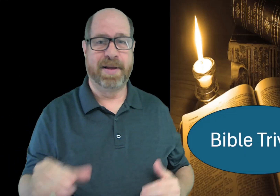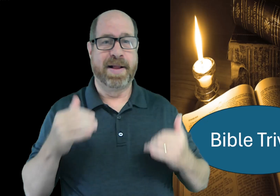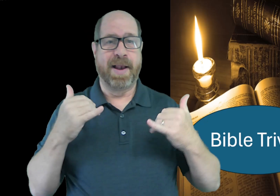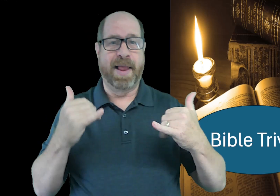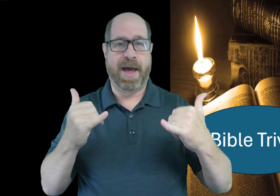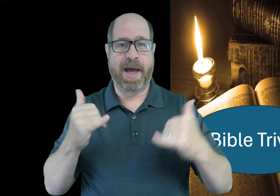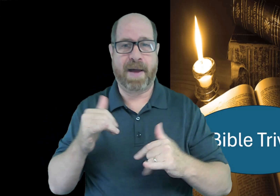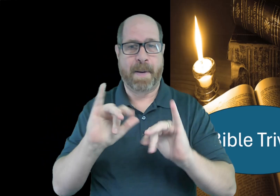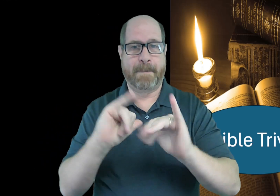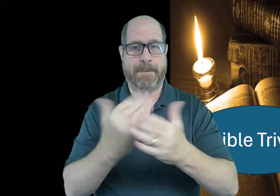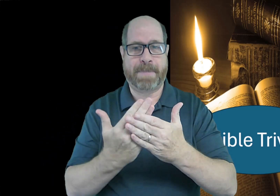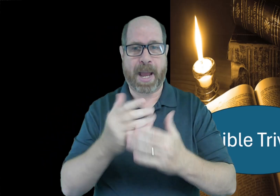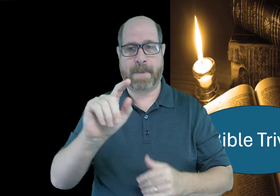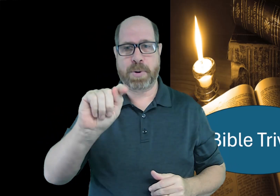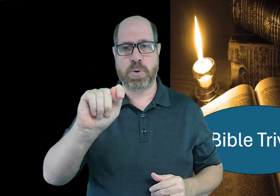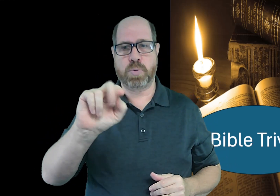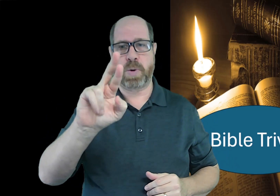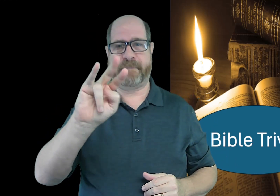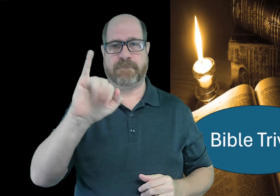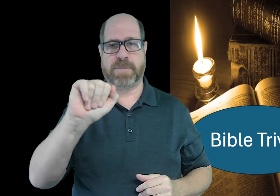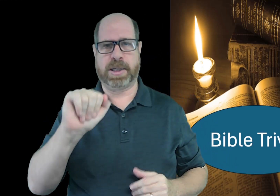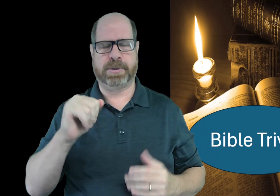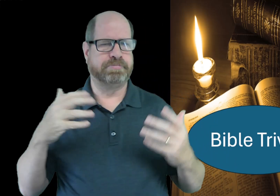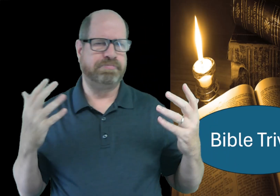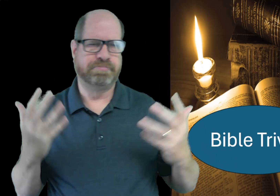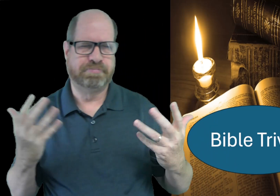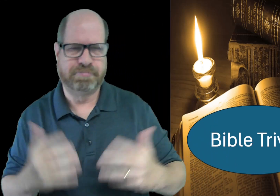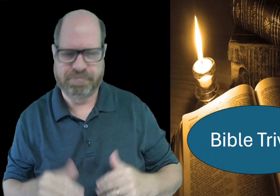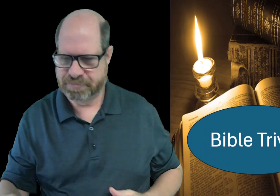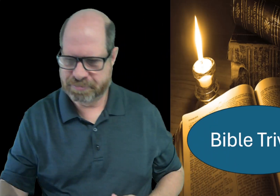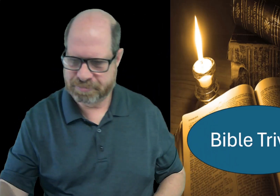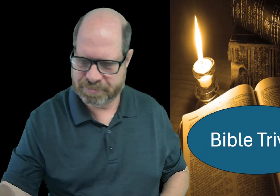So now, Bible trivia. What could it be?